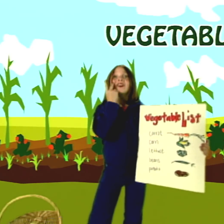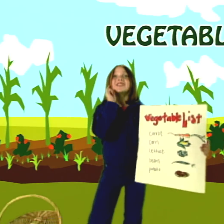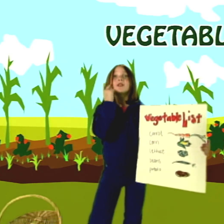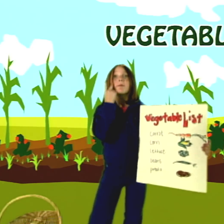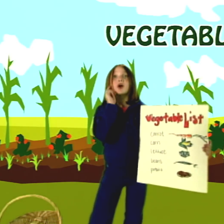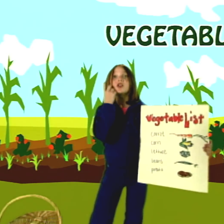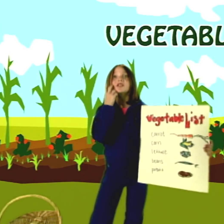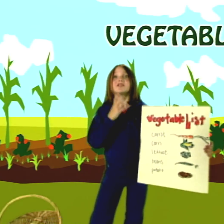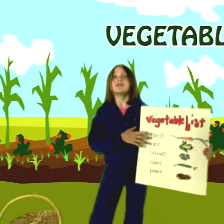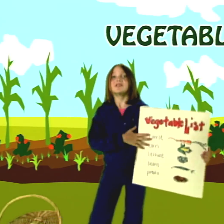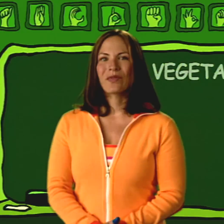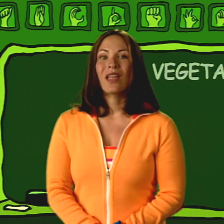Vegetable.